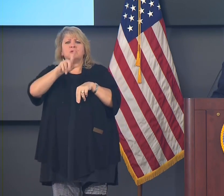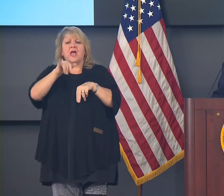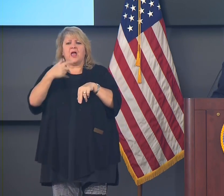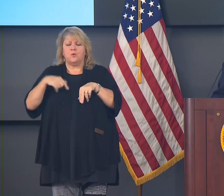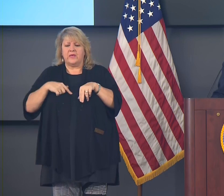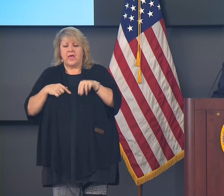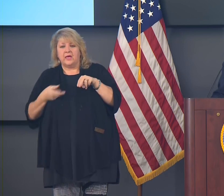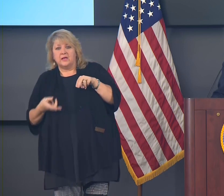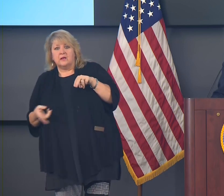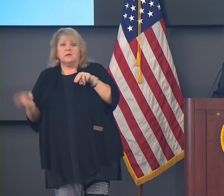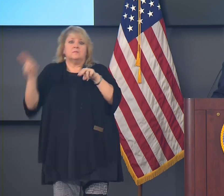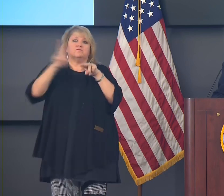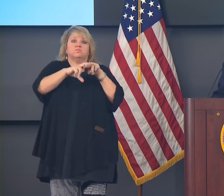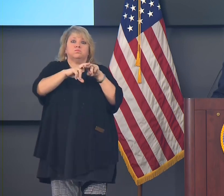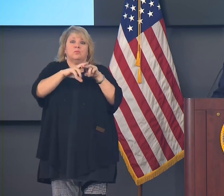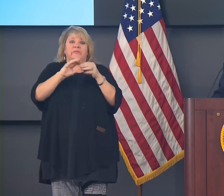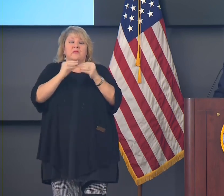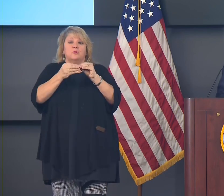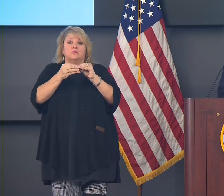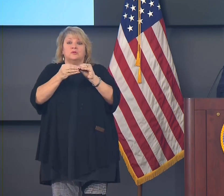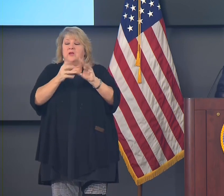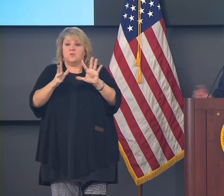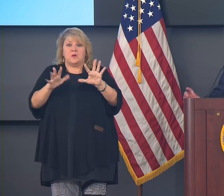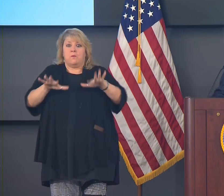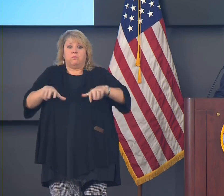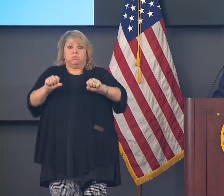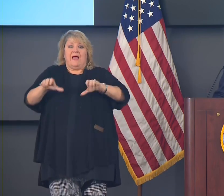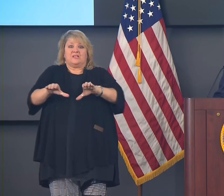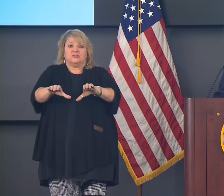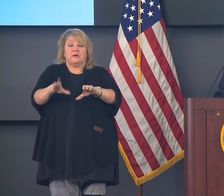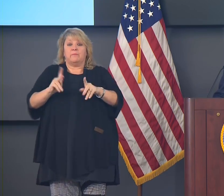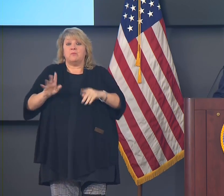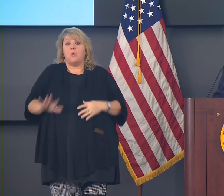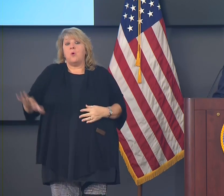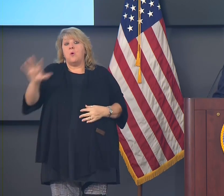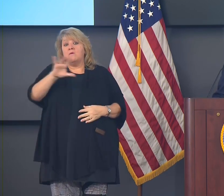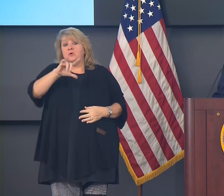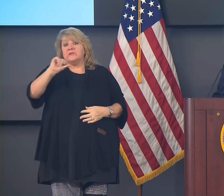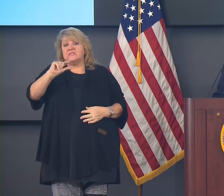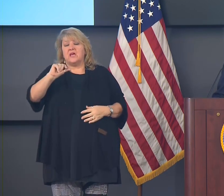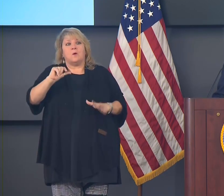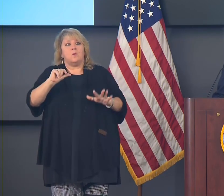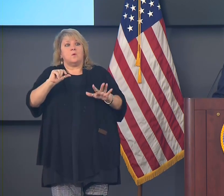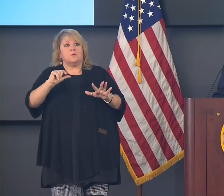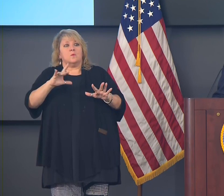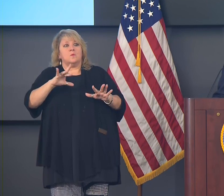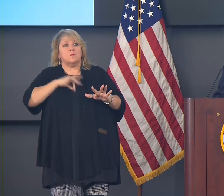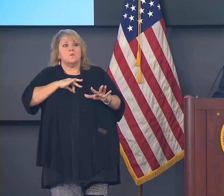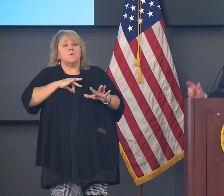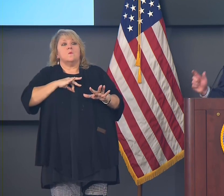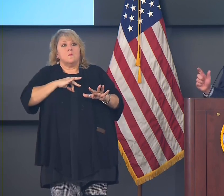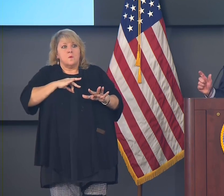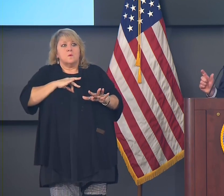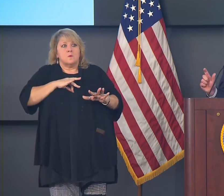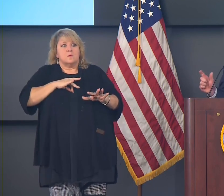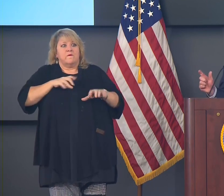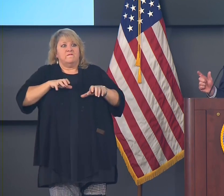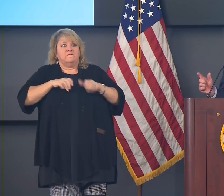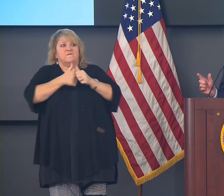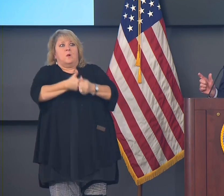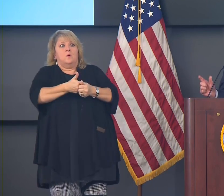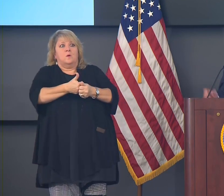took action, and collectively the people across Louisiana responded appropriately and effectively, and